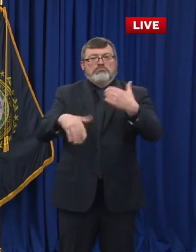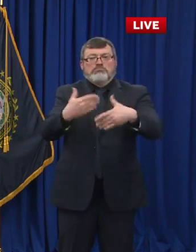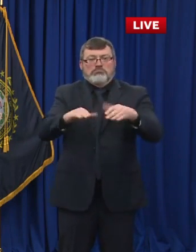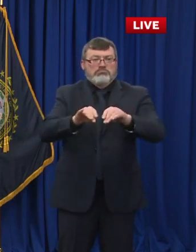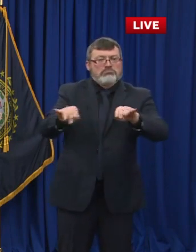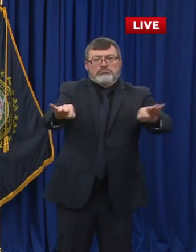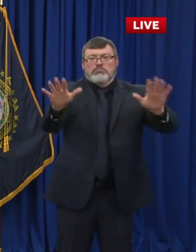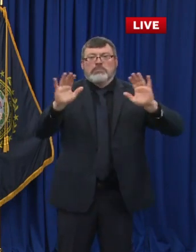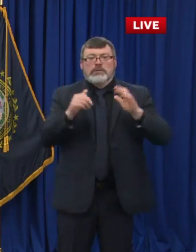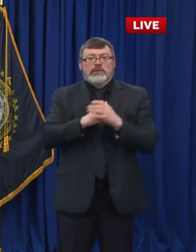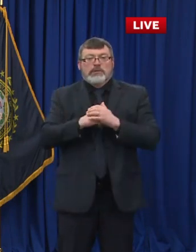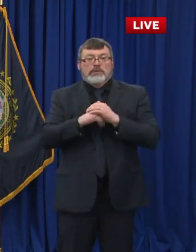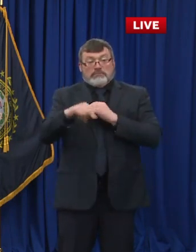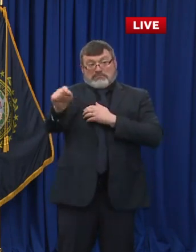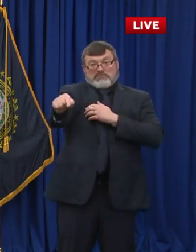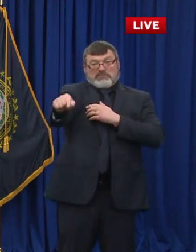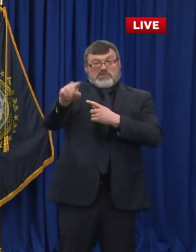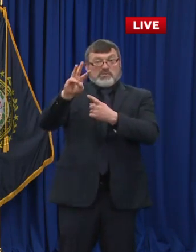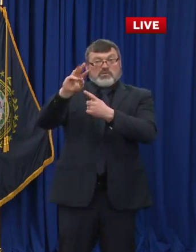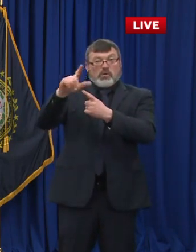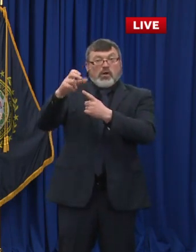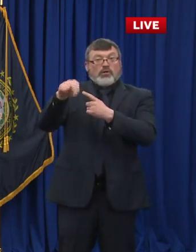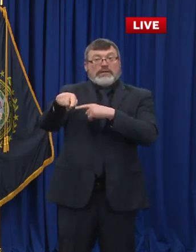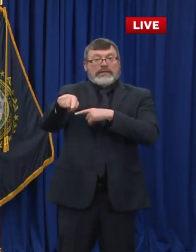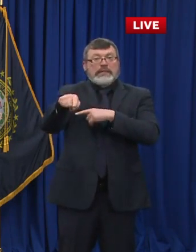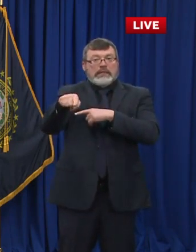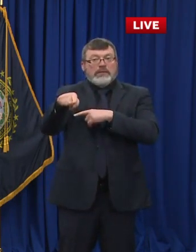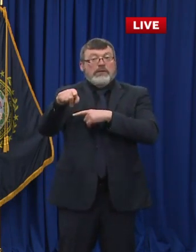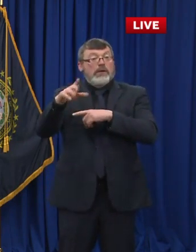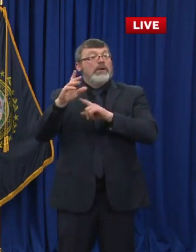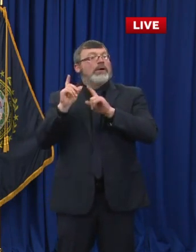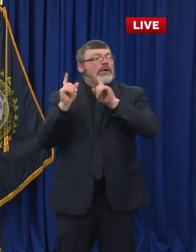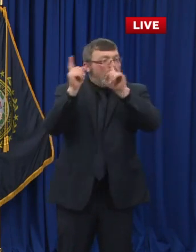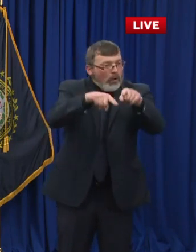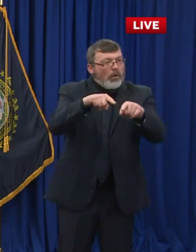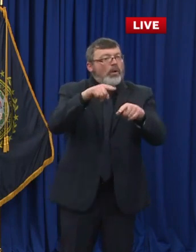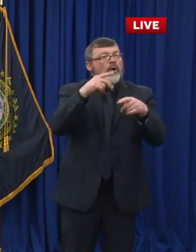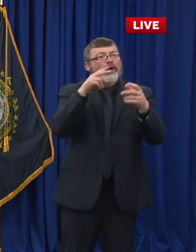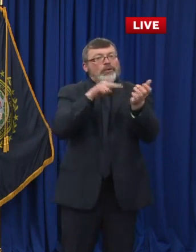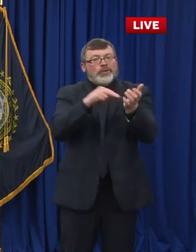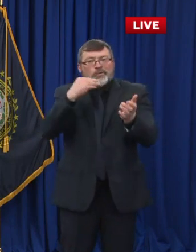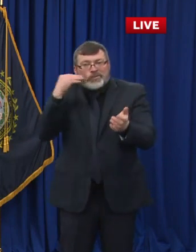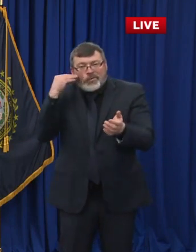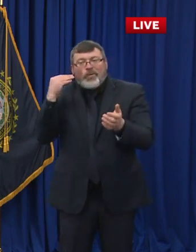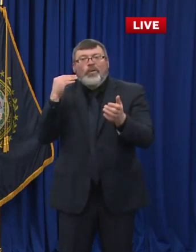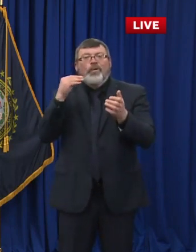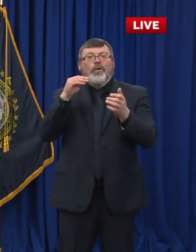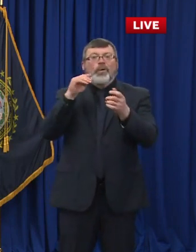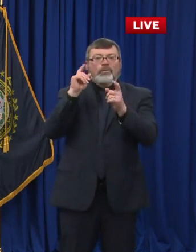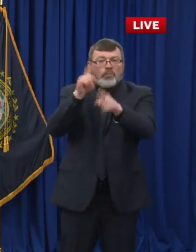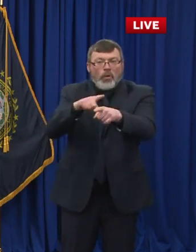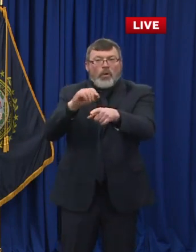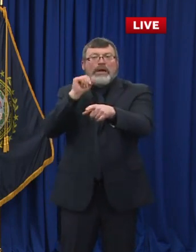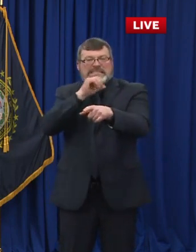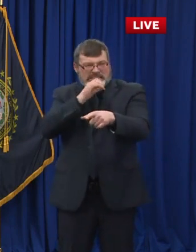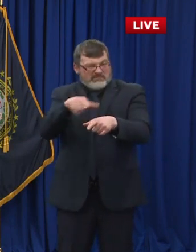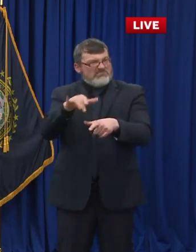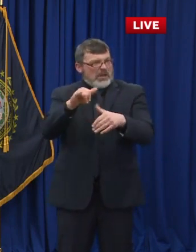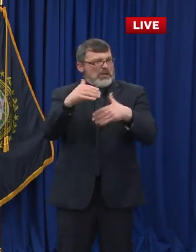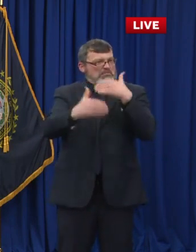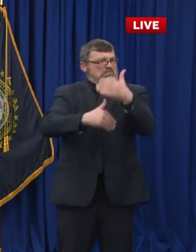have also had their second dose clinic. So they're scheduled to complete all of those second doses by the end of this month.